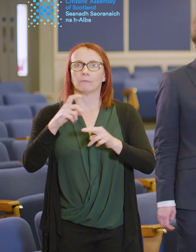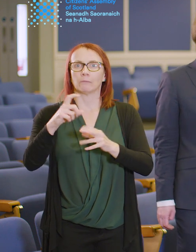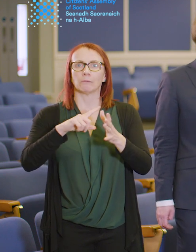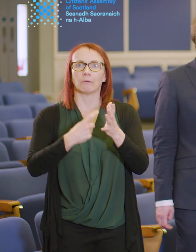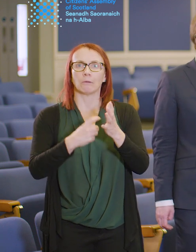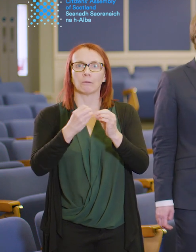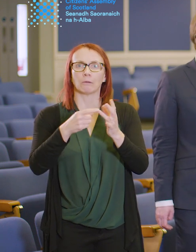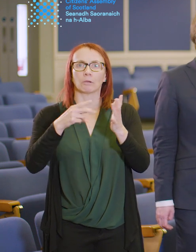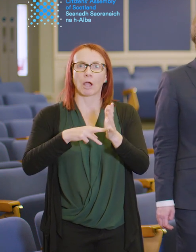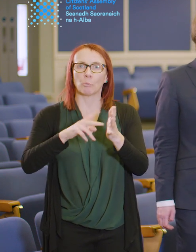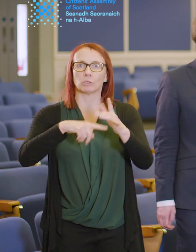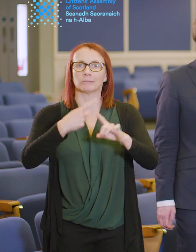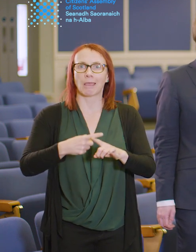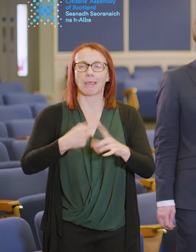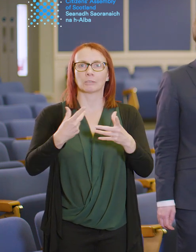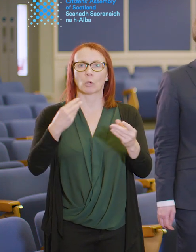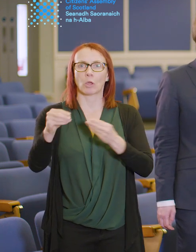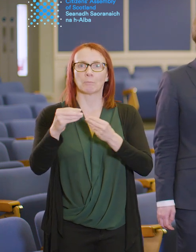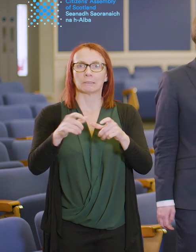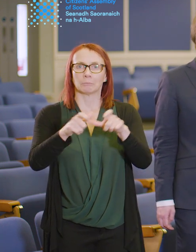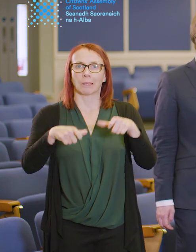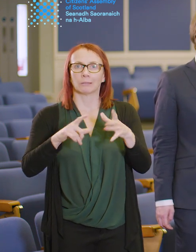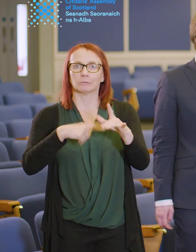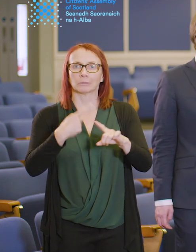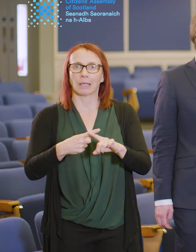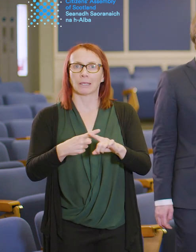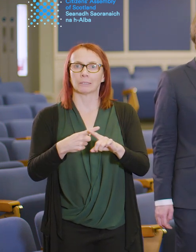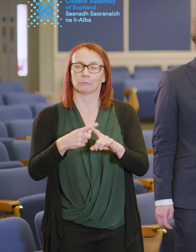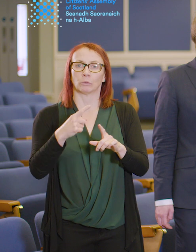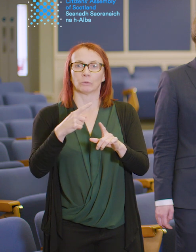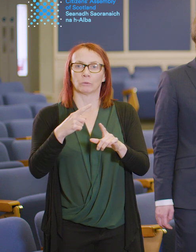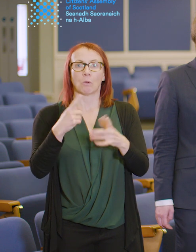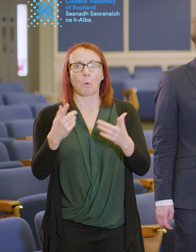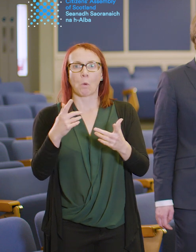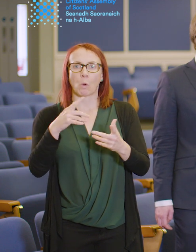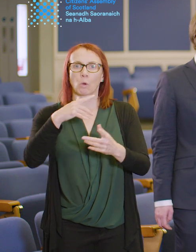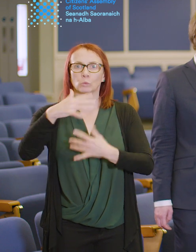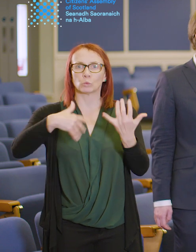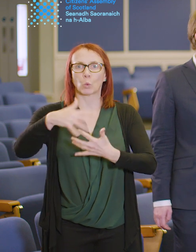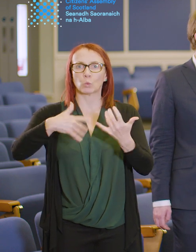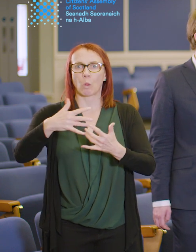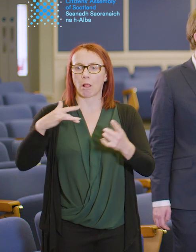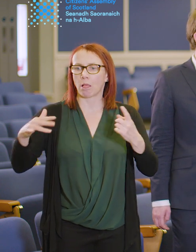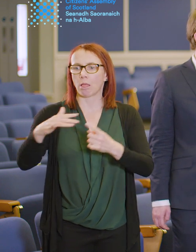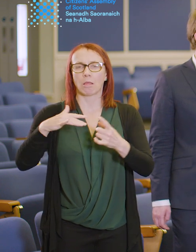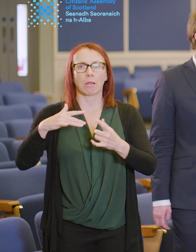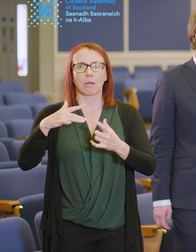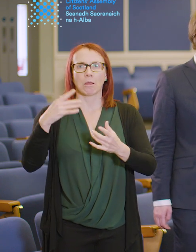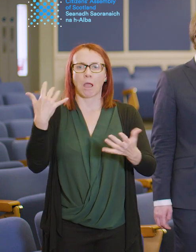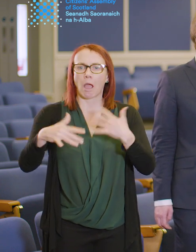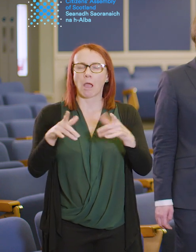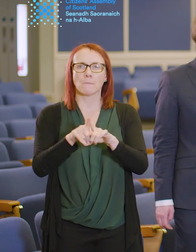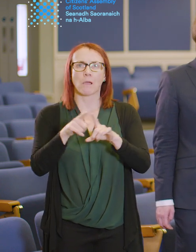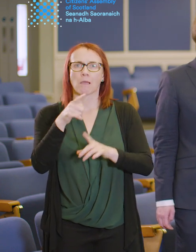or even a meat tax. We also talked about how tax can be used to reduce social harms so we already have an alcohol tax, tobacco